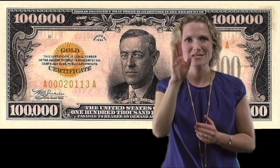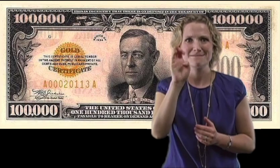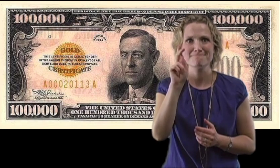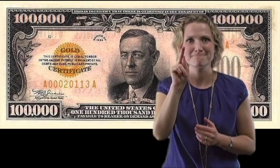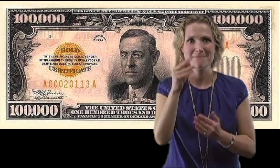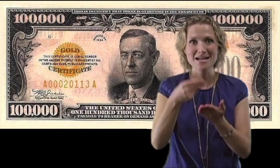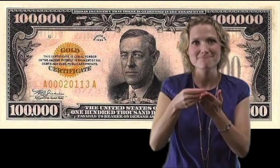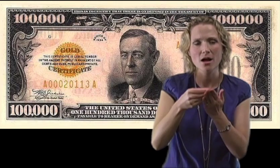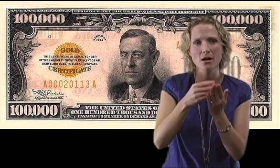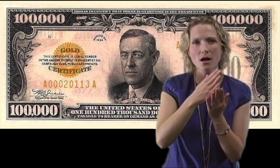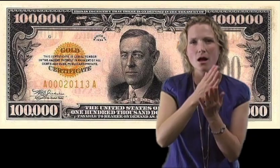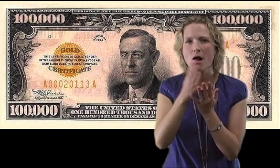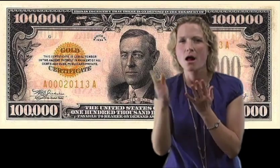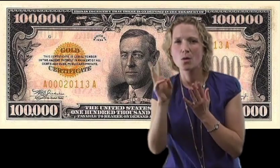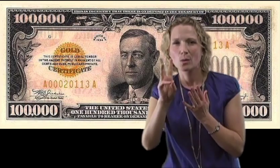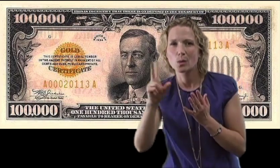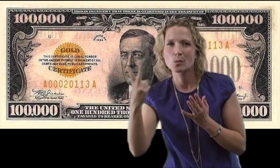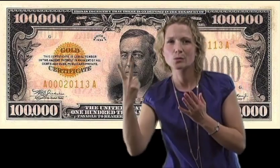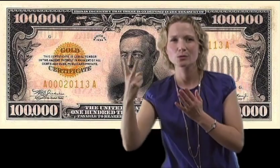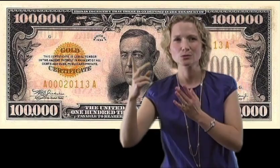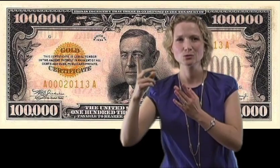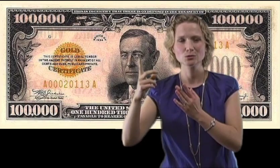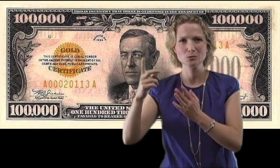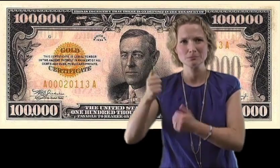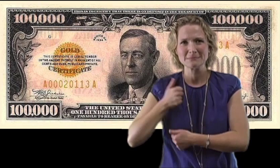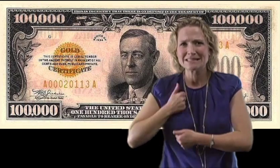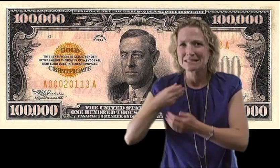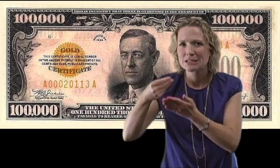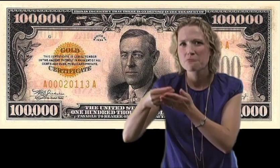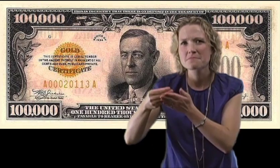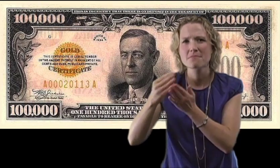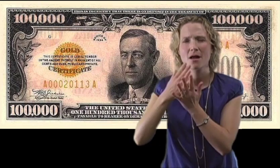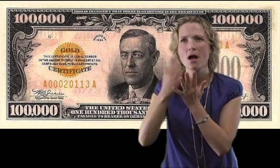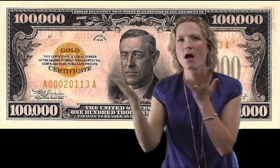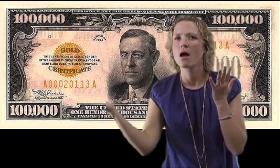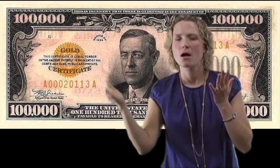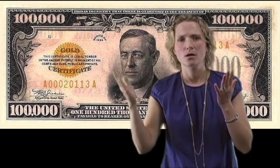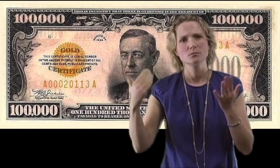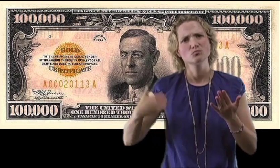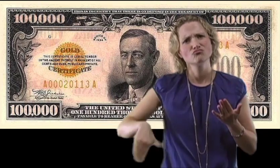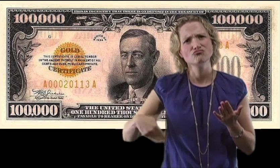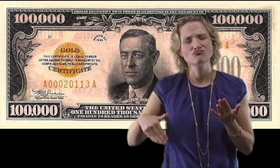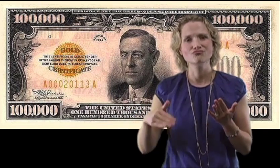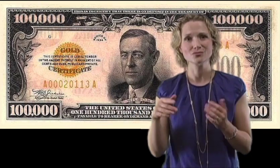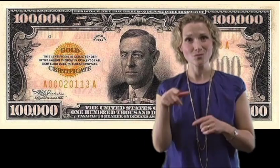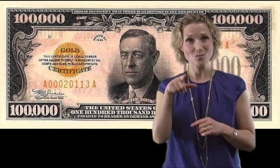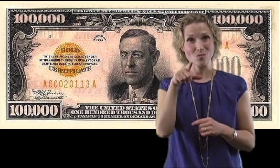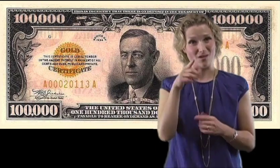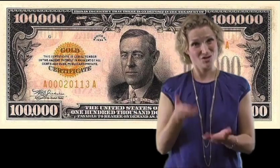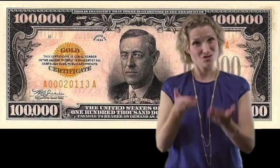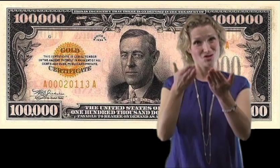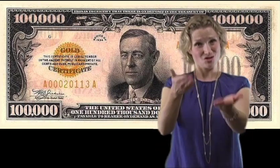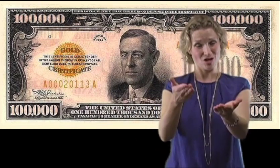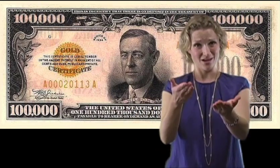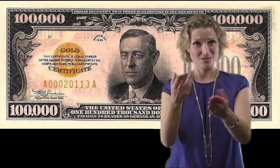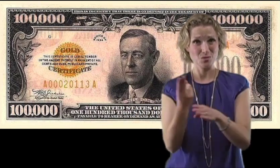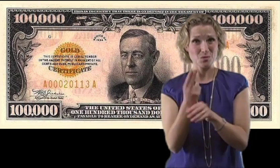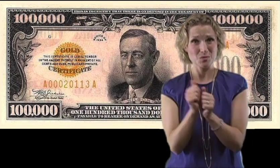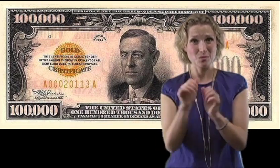start of the greenbacks through World War two and different military currencies Wow it's a very impressive exhibit I